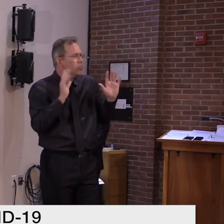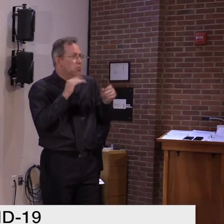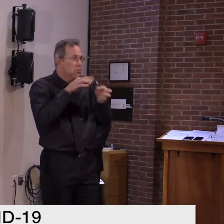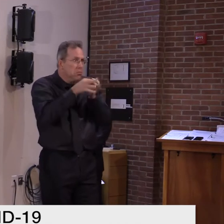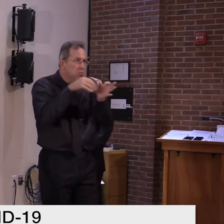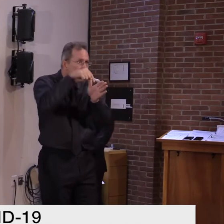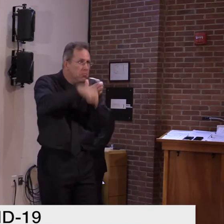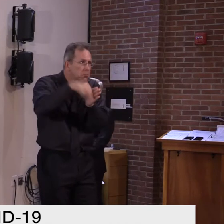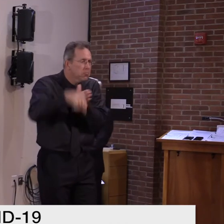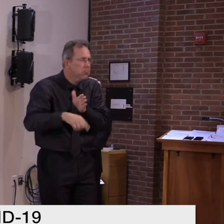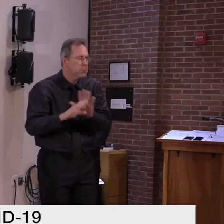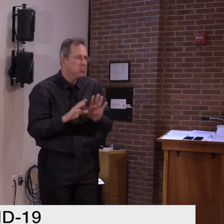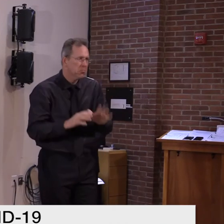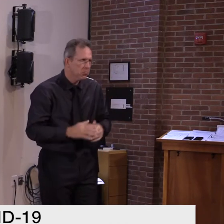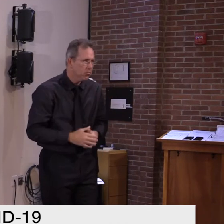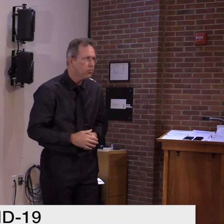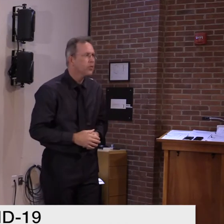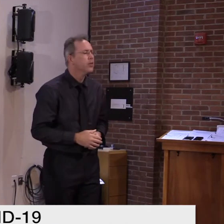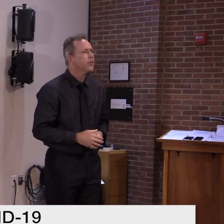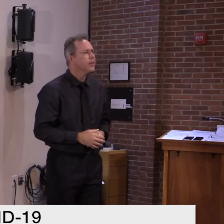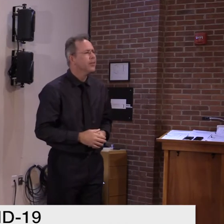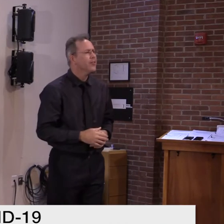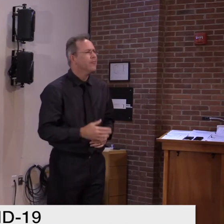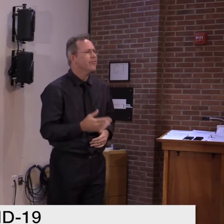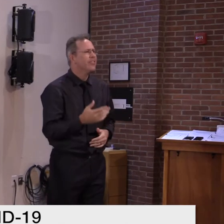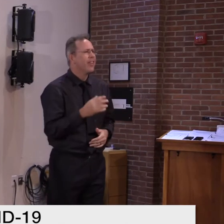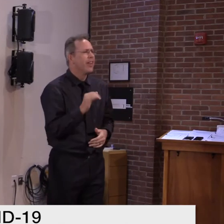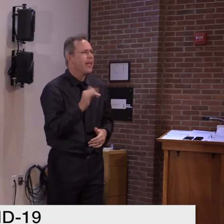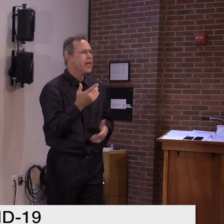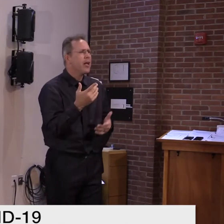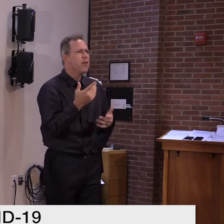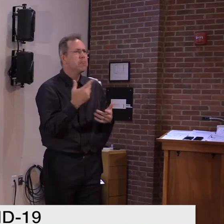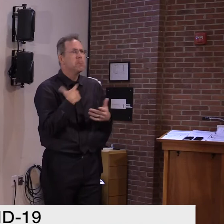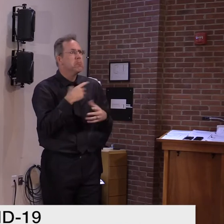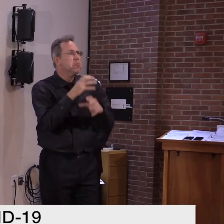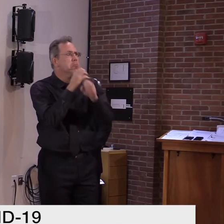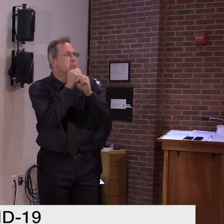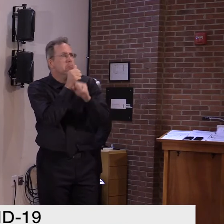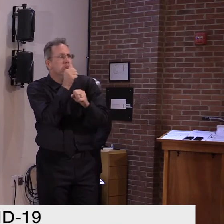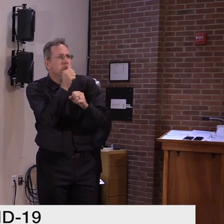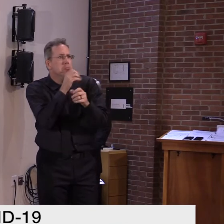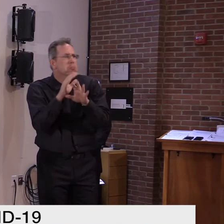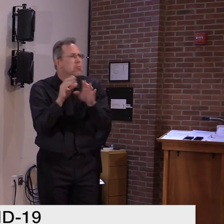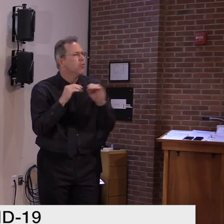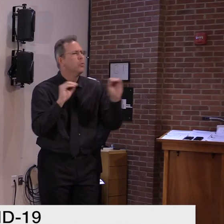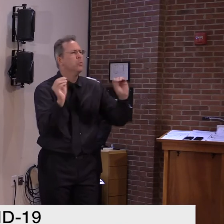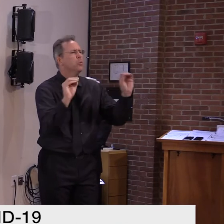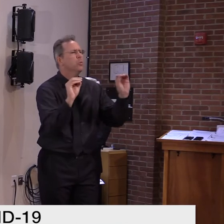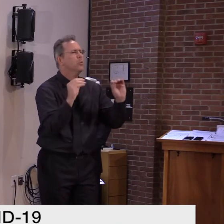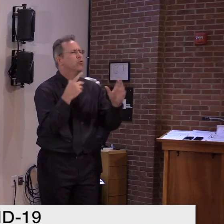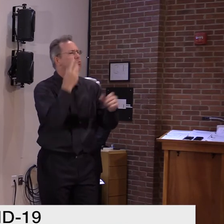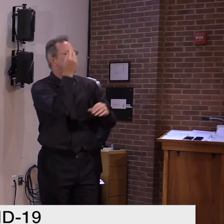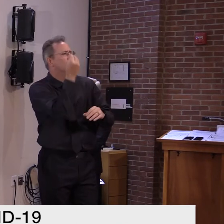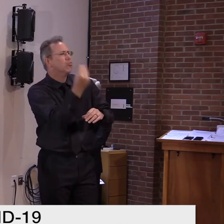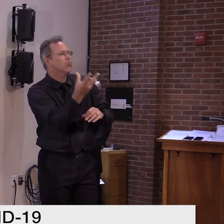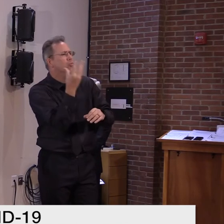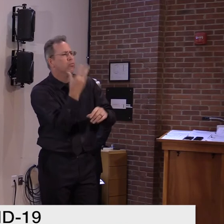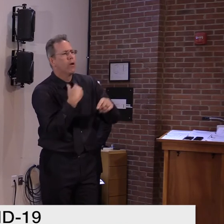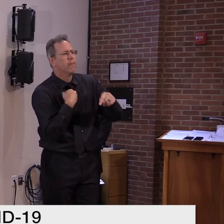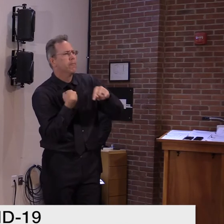nothing, uh, in the area of not being transparent. And certainly, pandemic fatigue is not